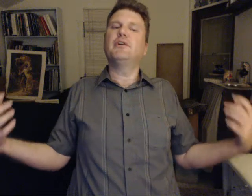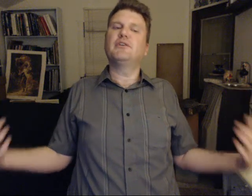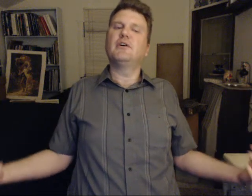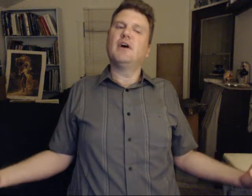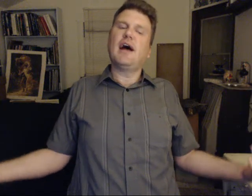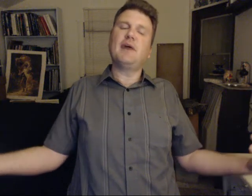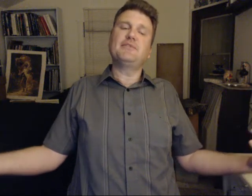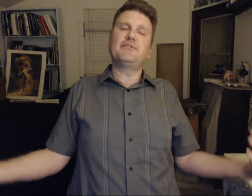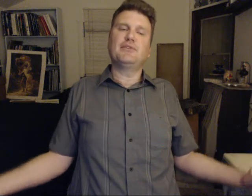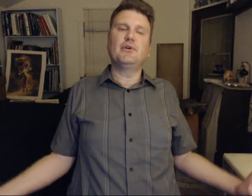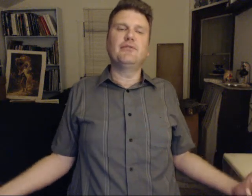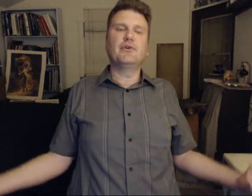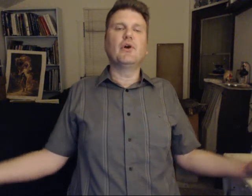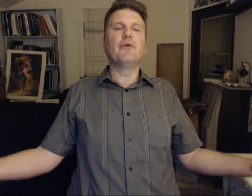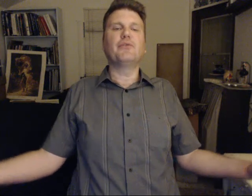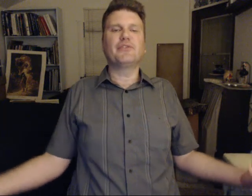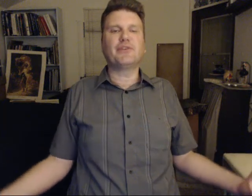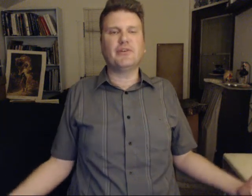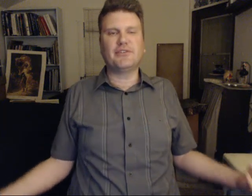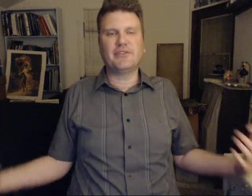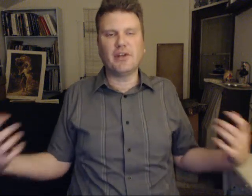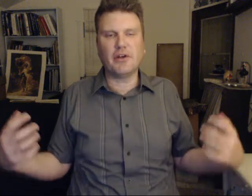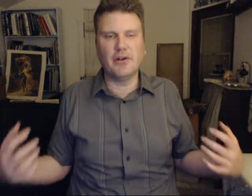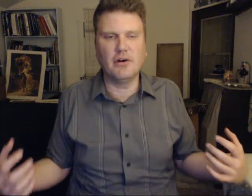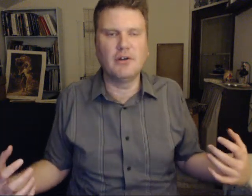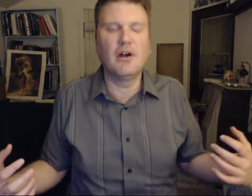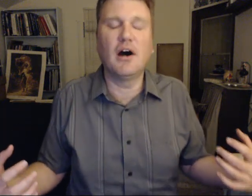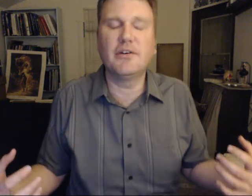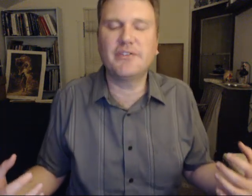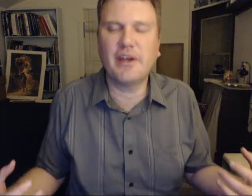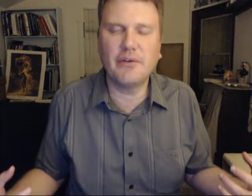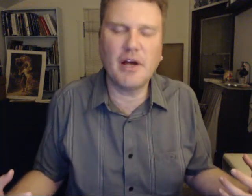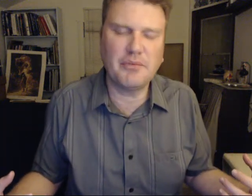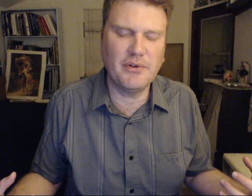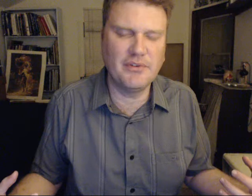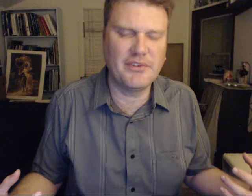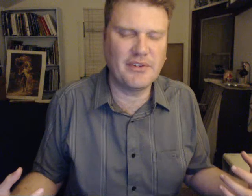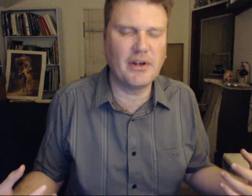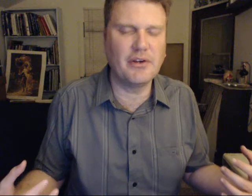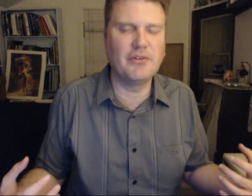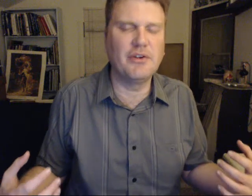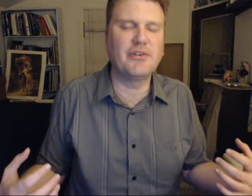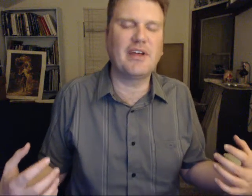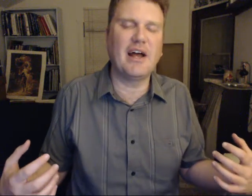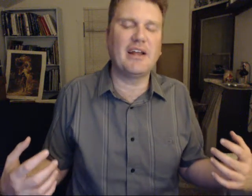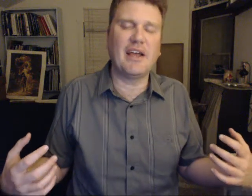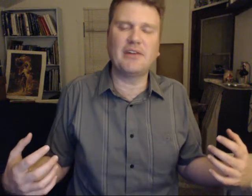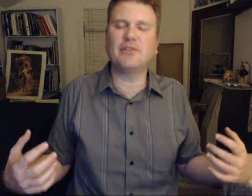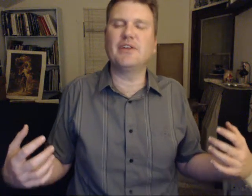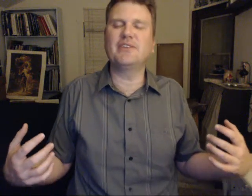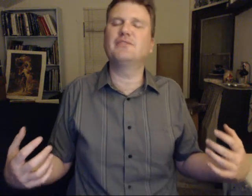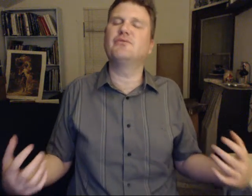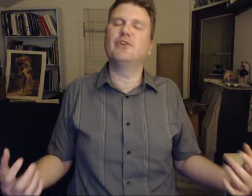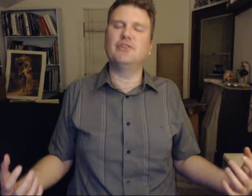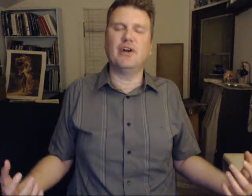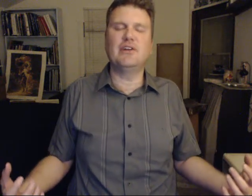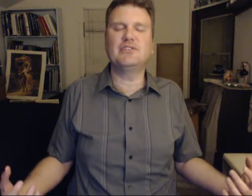happens to you if you go through a certain scenario. Understand, when I put you in a scenario you cannot handle, they read your energy.